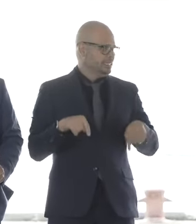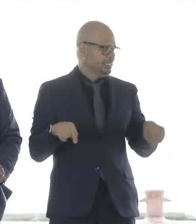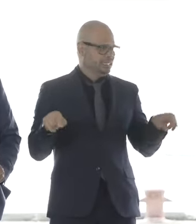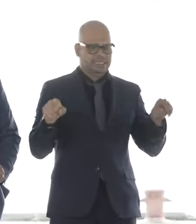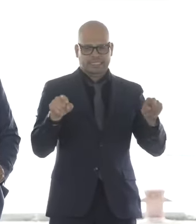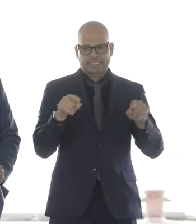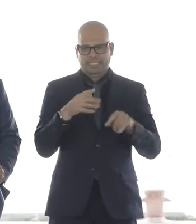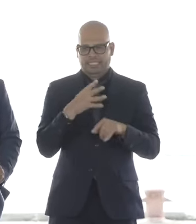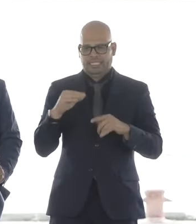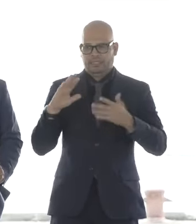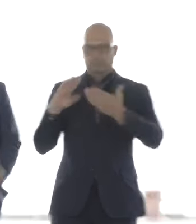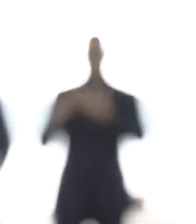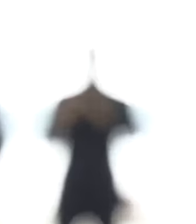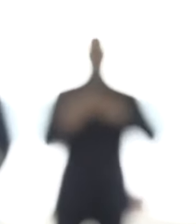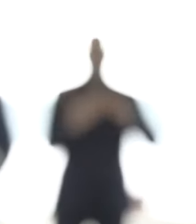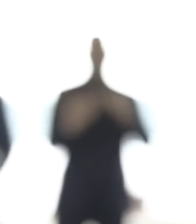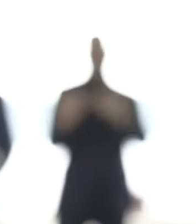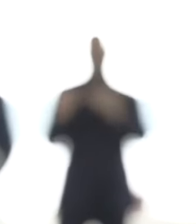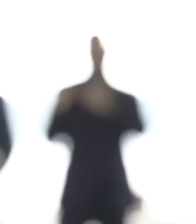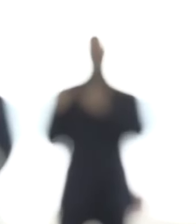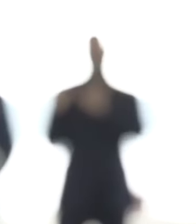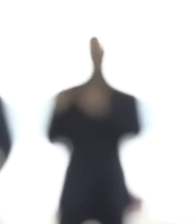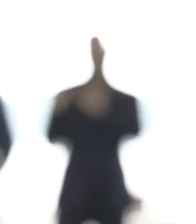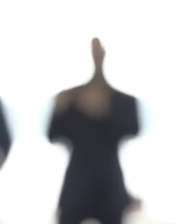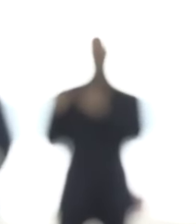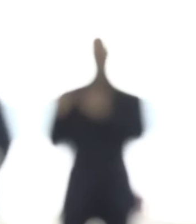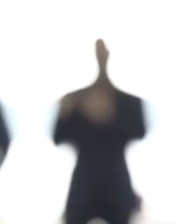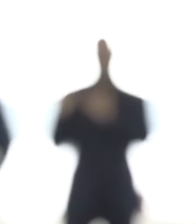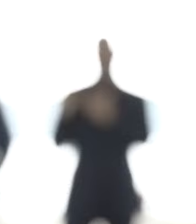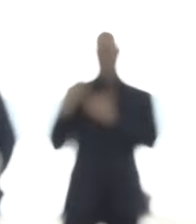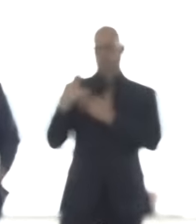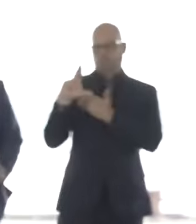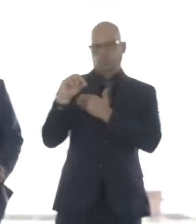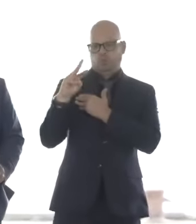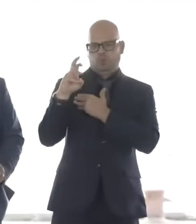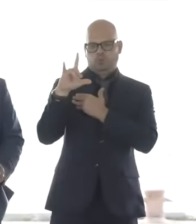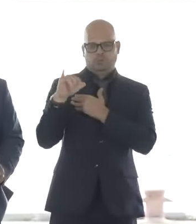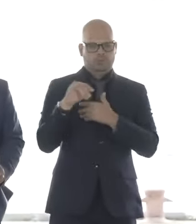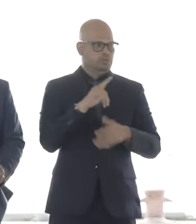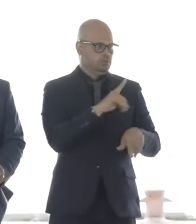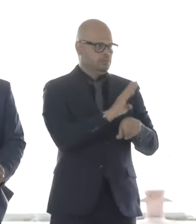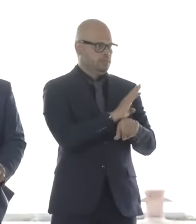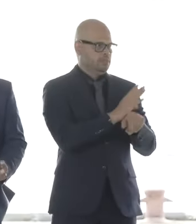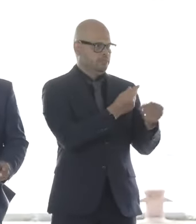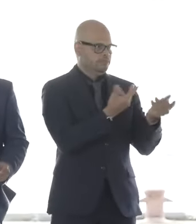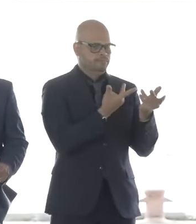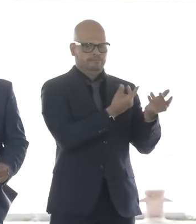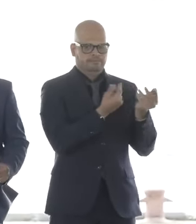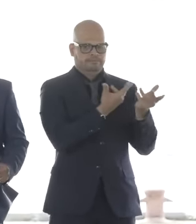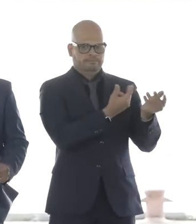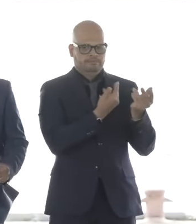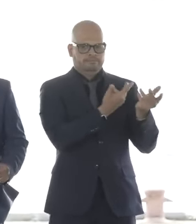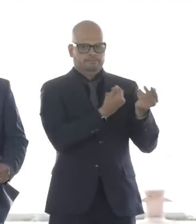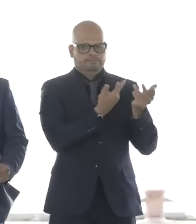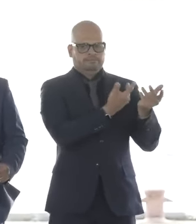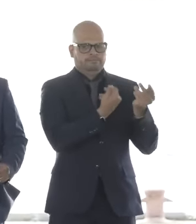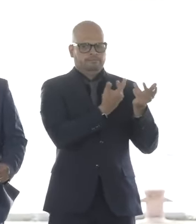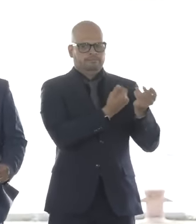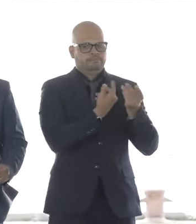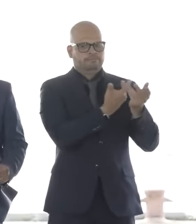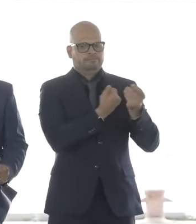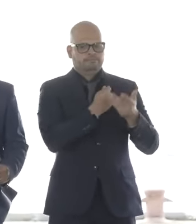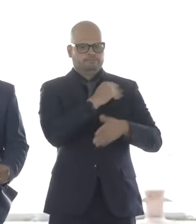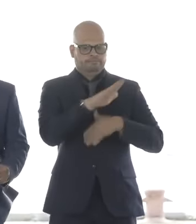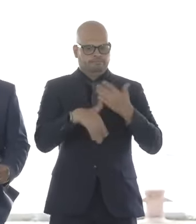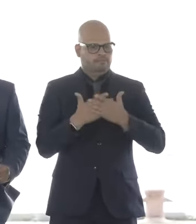developer like Rowley, who kept us informed of the whole process and facilitated the connection between